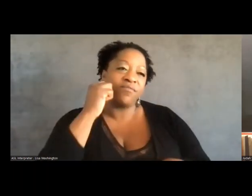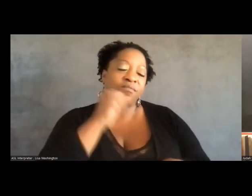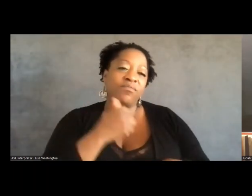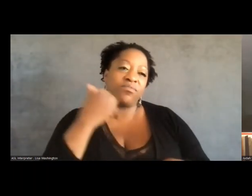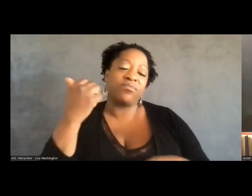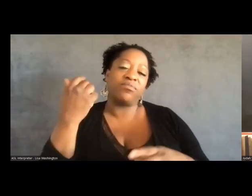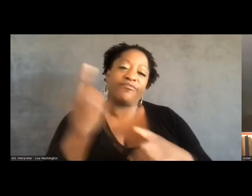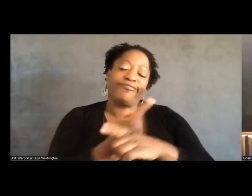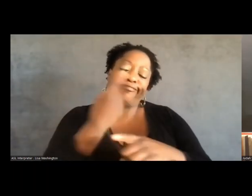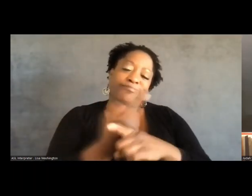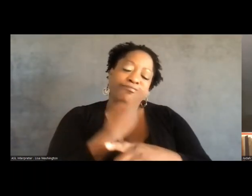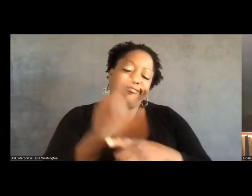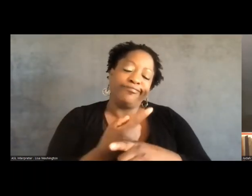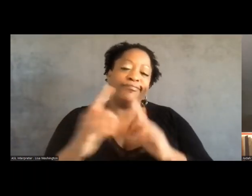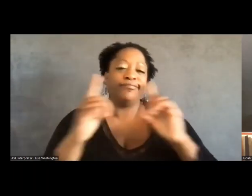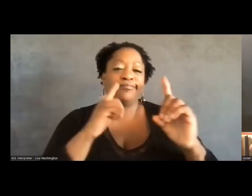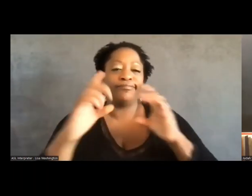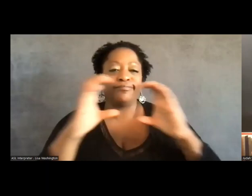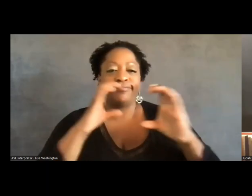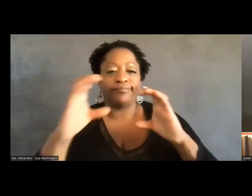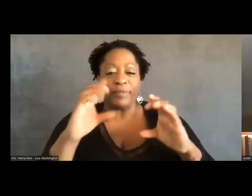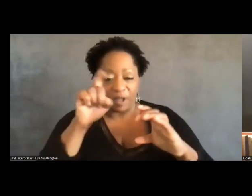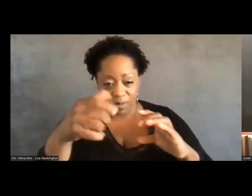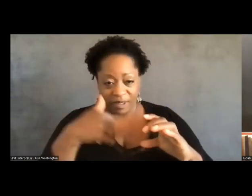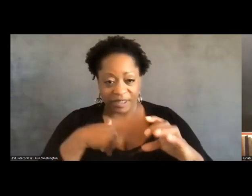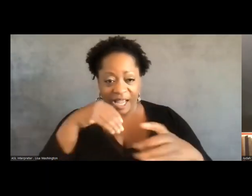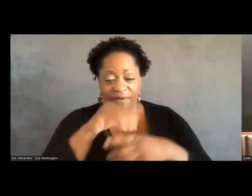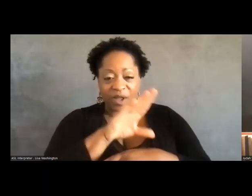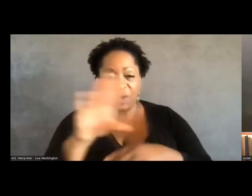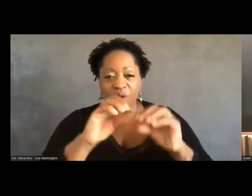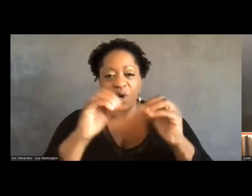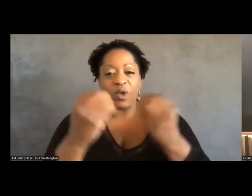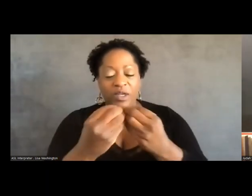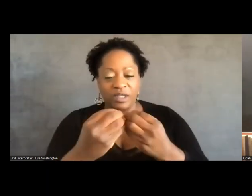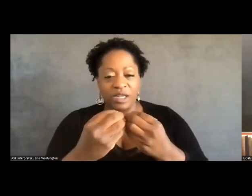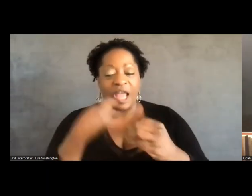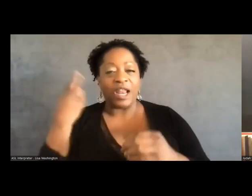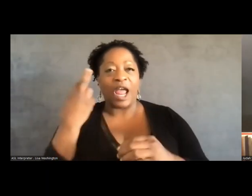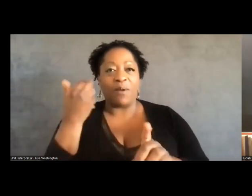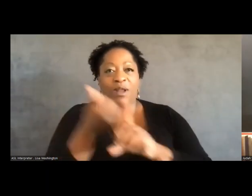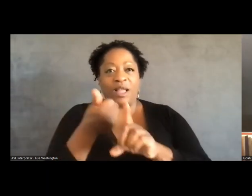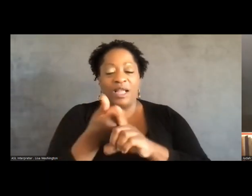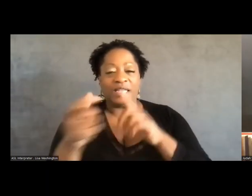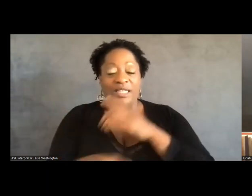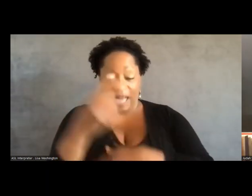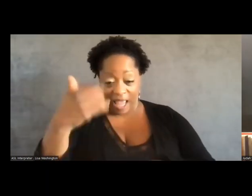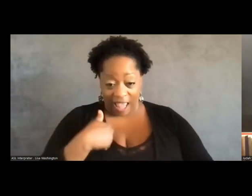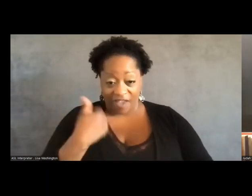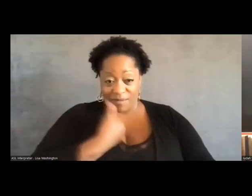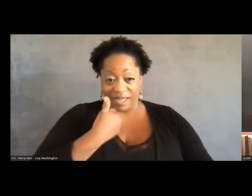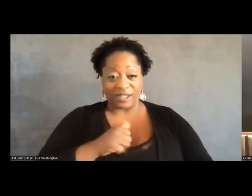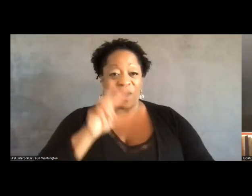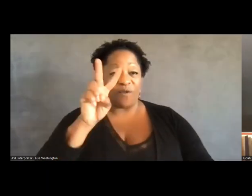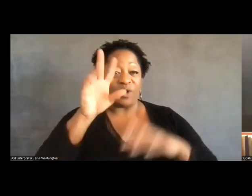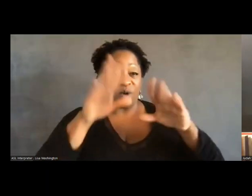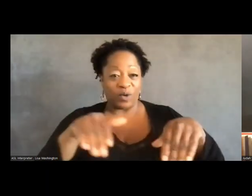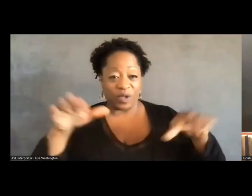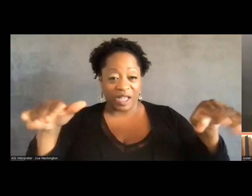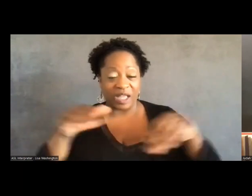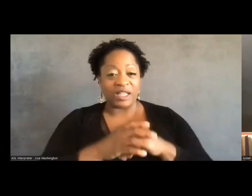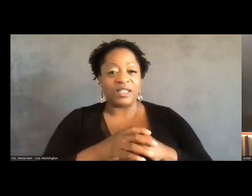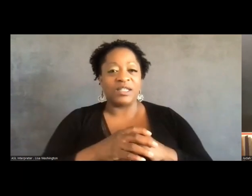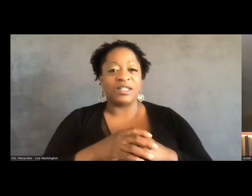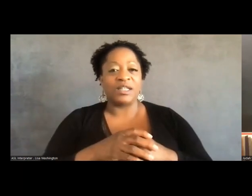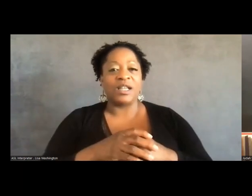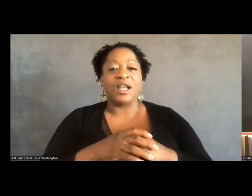you have in your organization or campaign. And I'm only just kind of realizing this now. I have two kids. Um, I do a lot of like